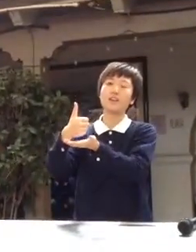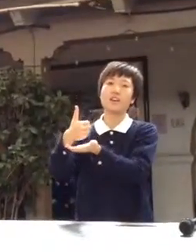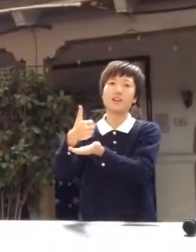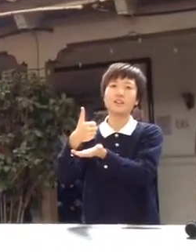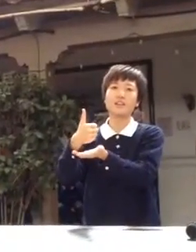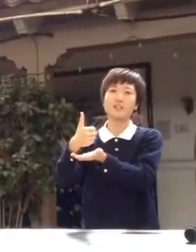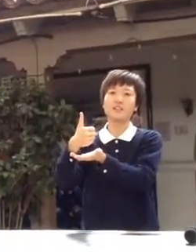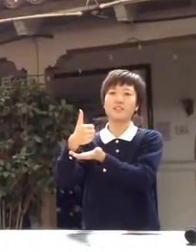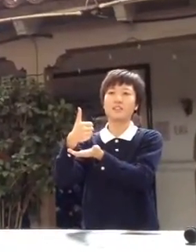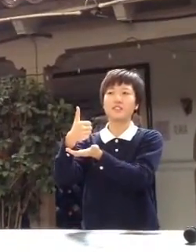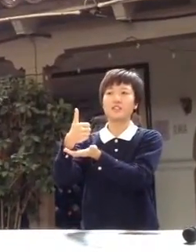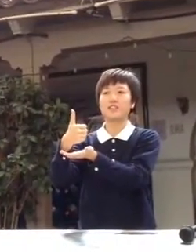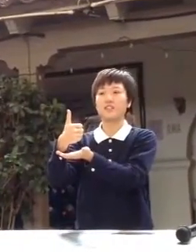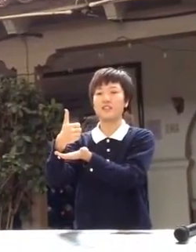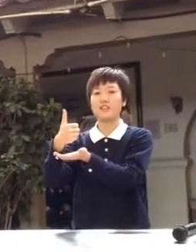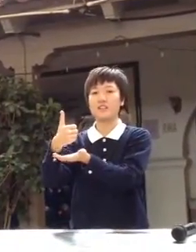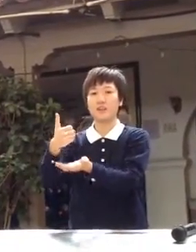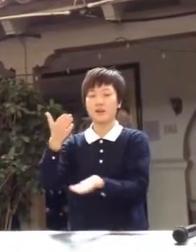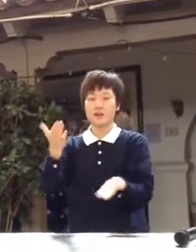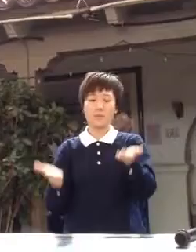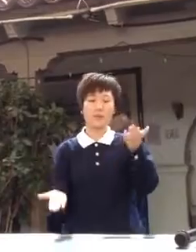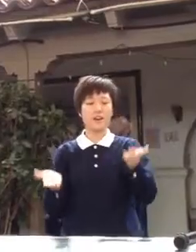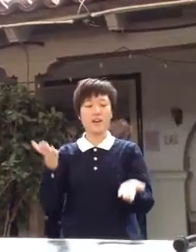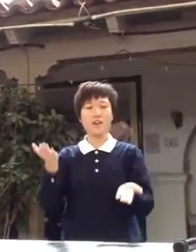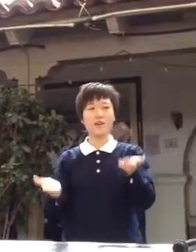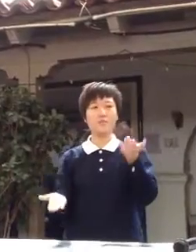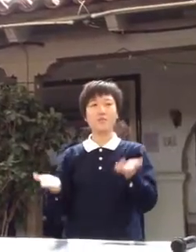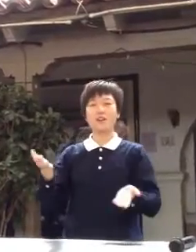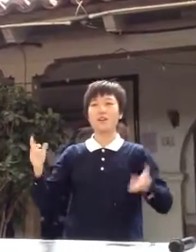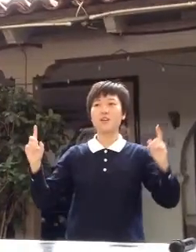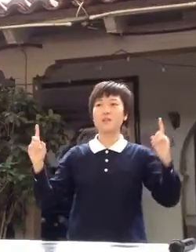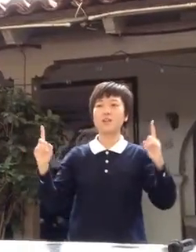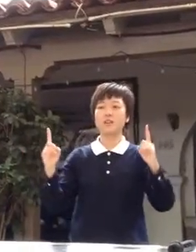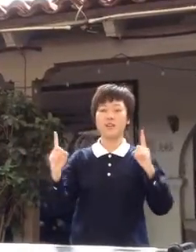young,